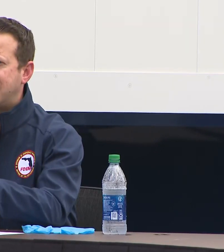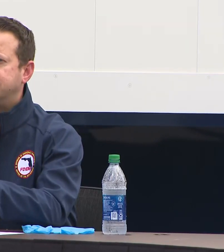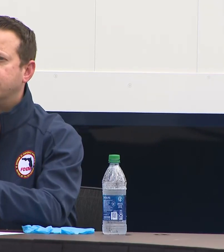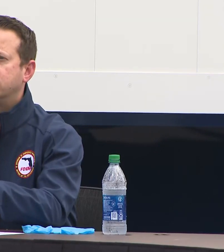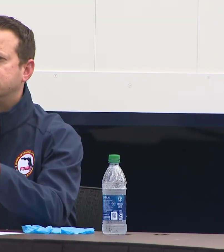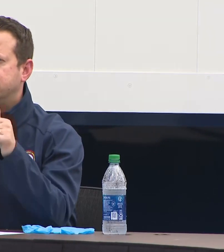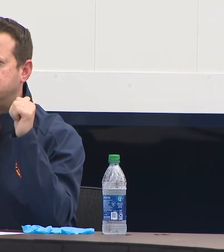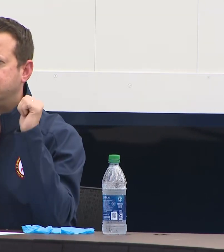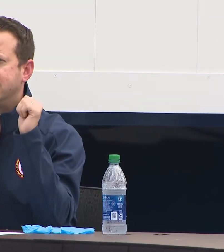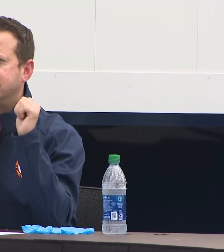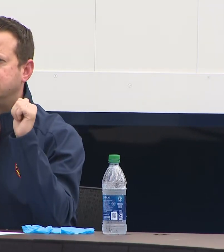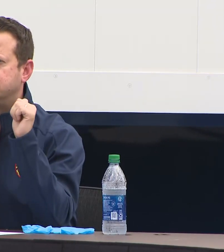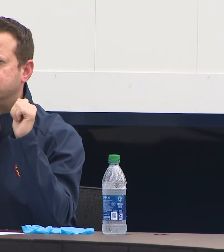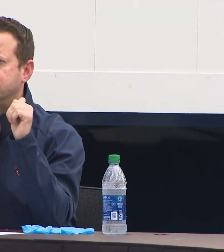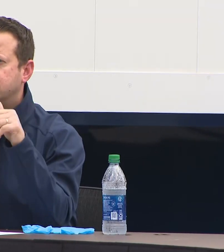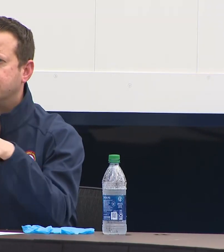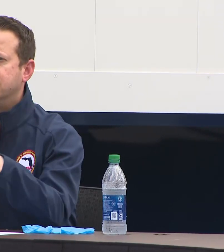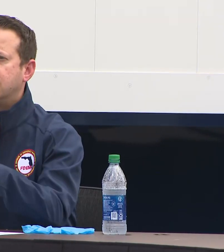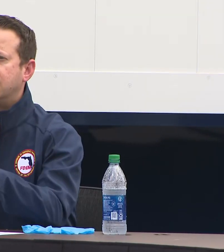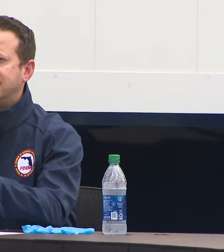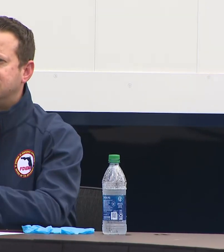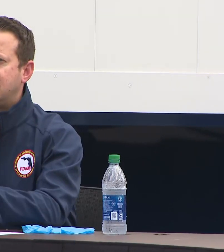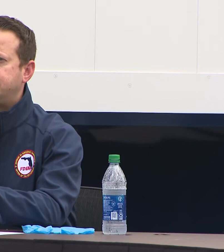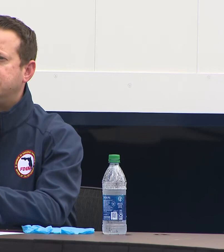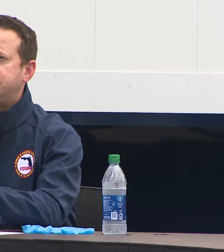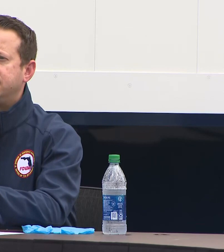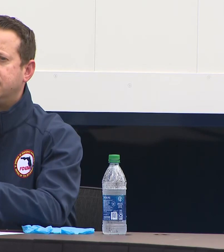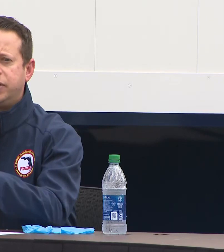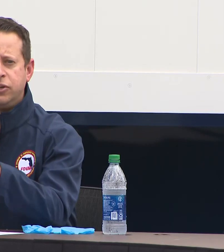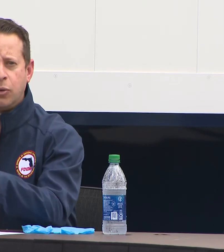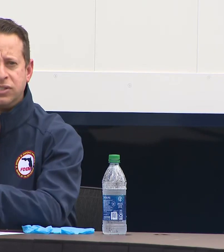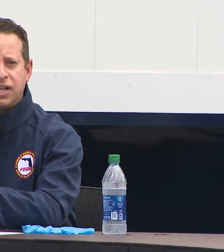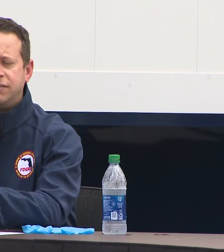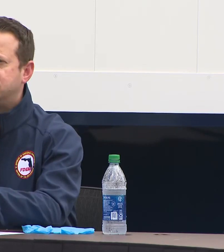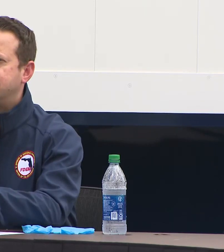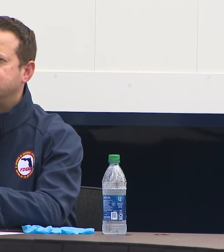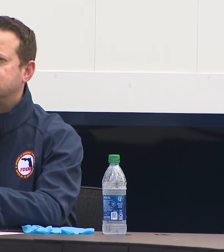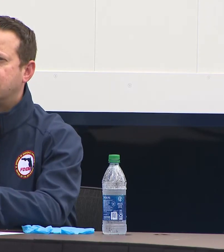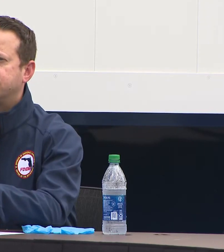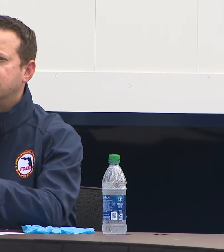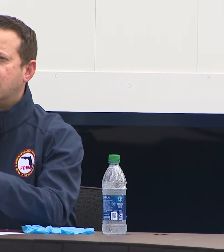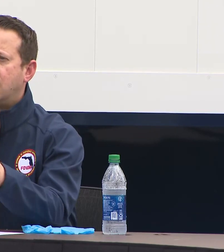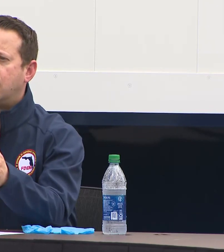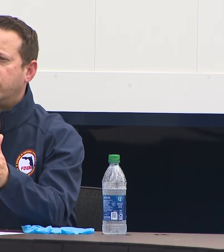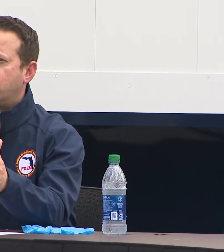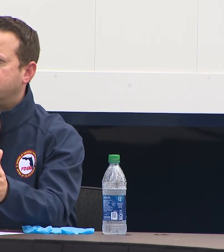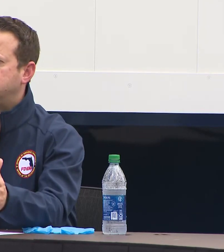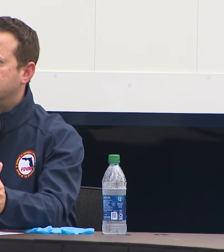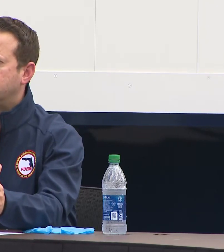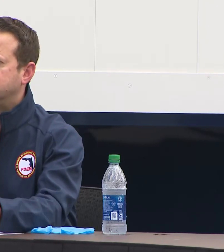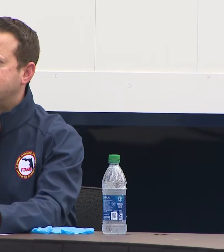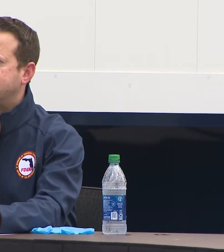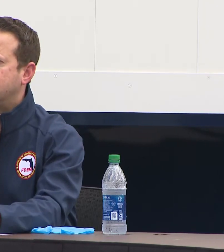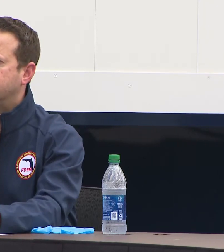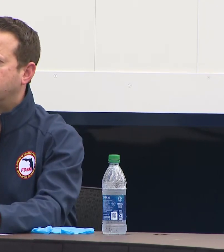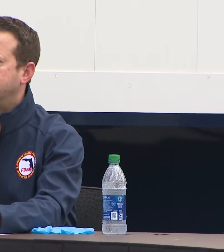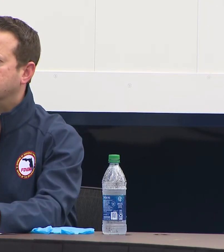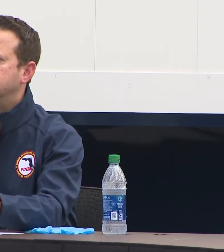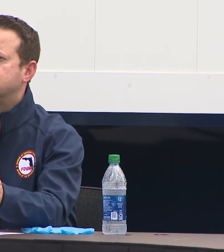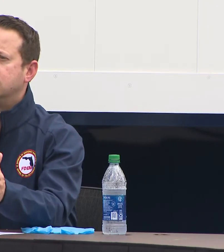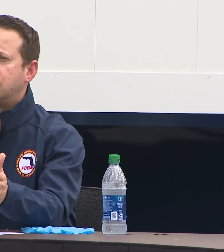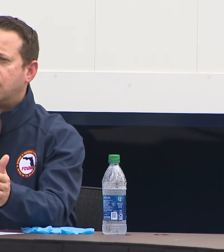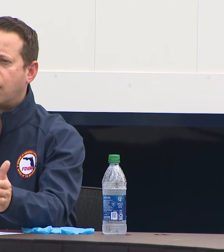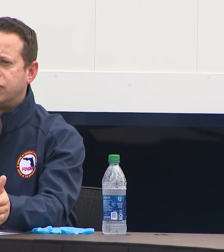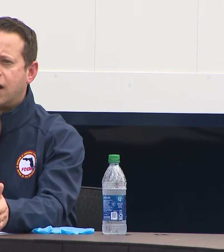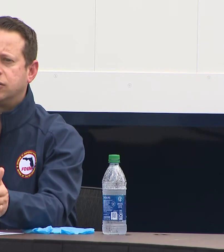main focus in addition to getting these facilities up is that PPE. We know it's life-saving stuff. We want to make sure that we're taking care of our